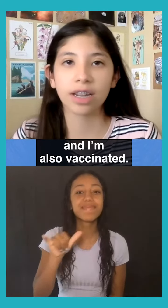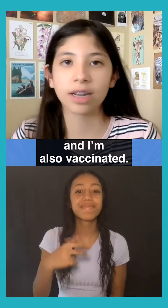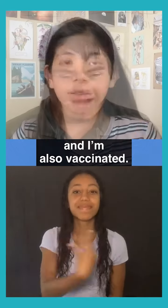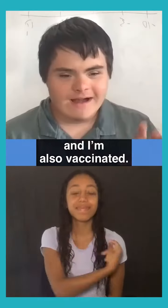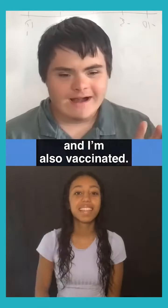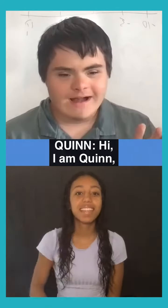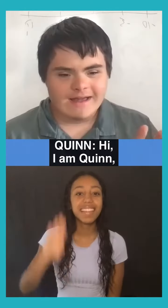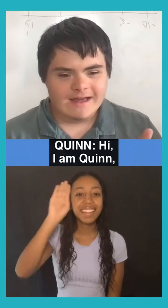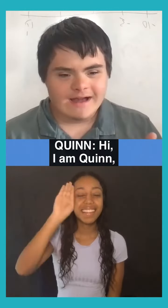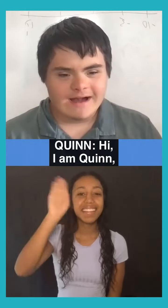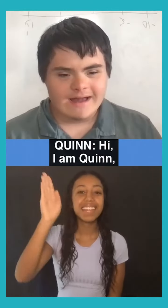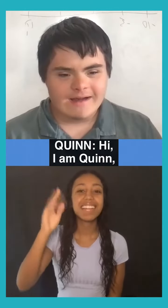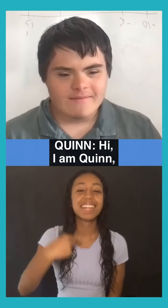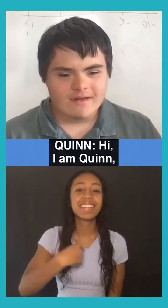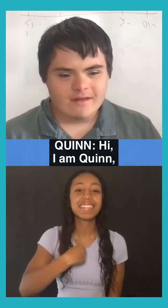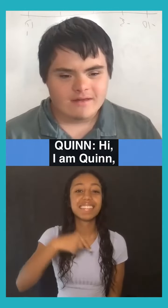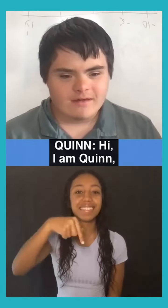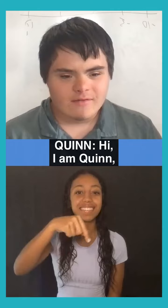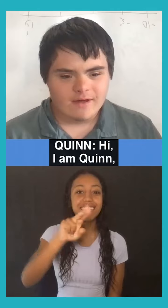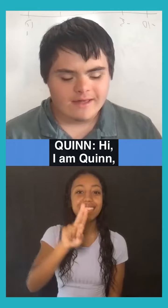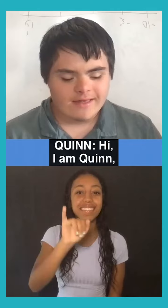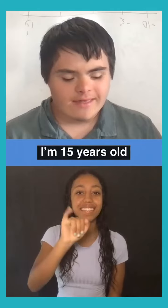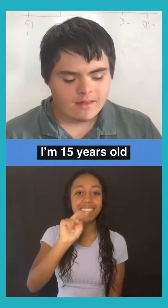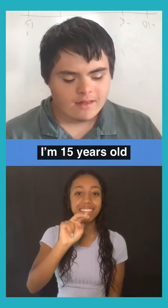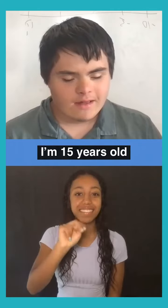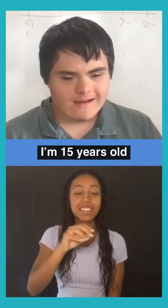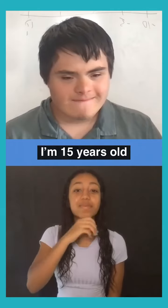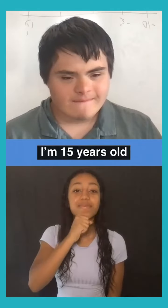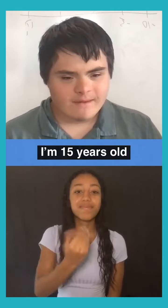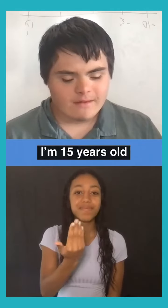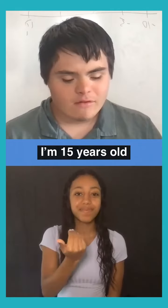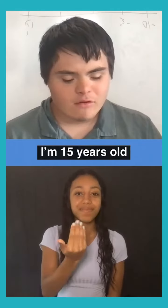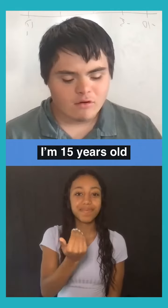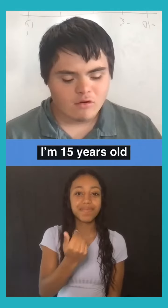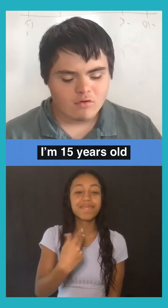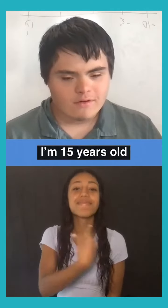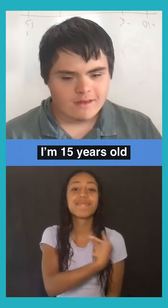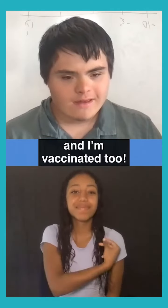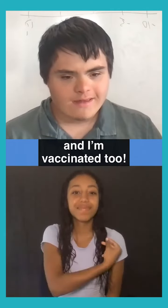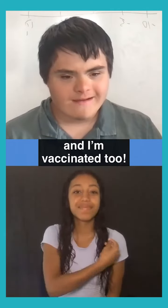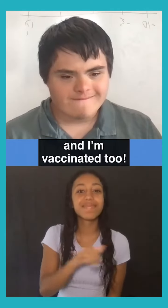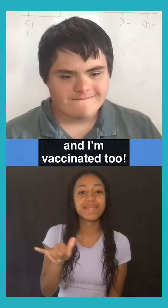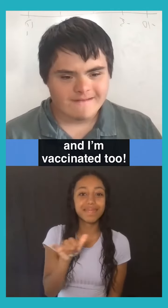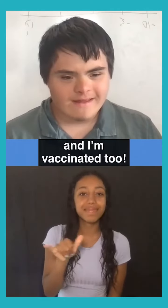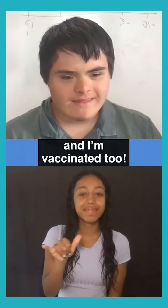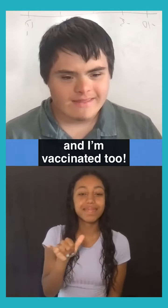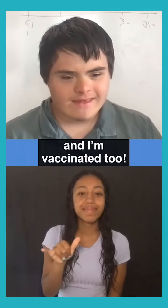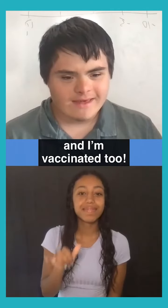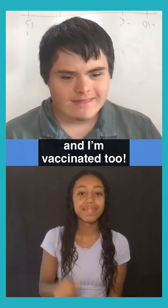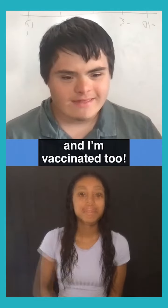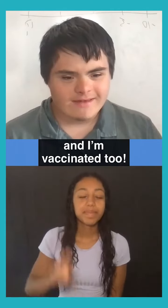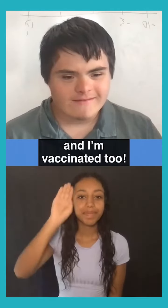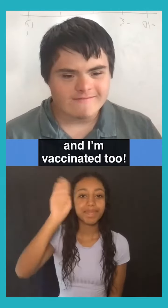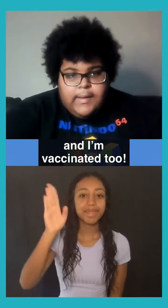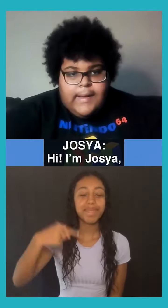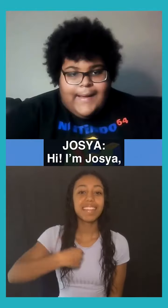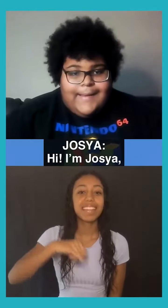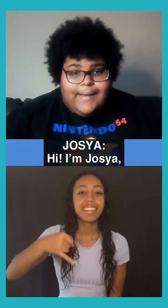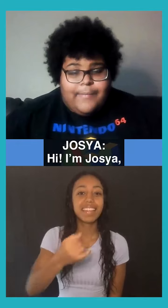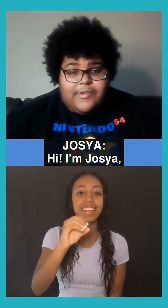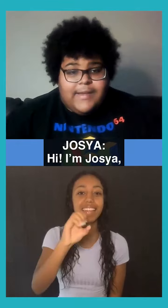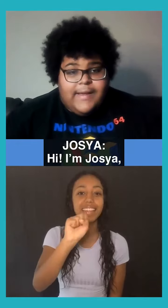vaccinated. Hi, I am Quinn. I'm 15 years old and I'm vaccinated too.